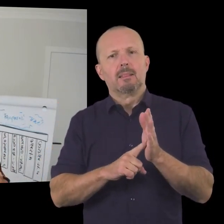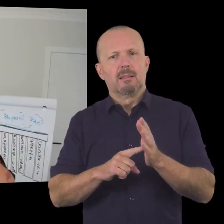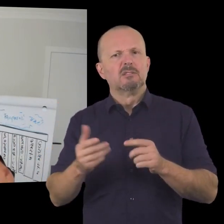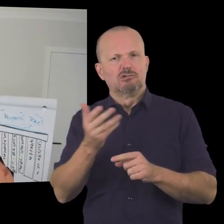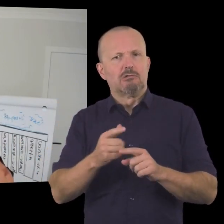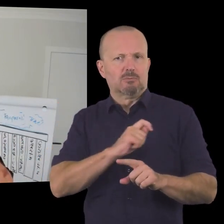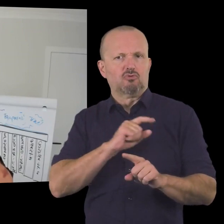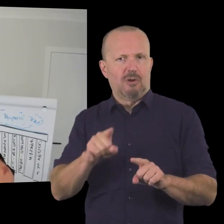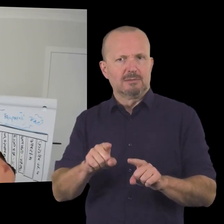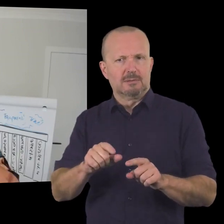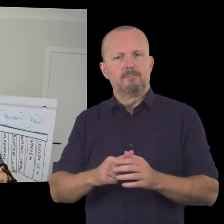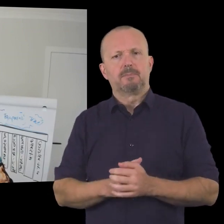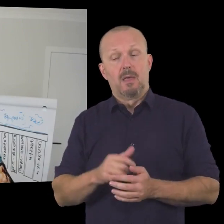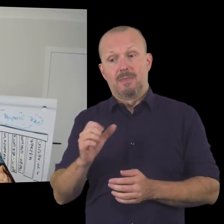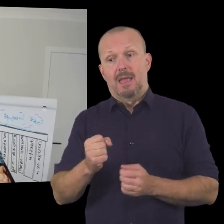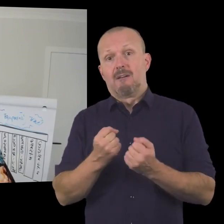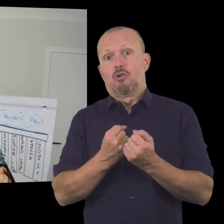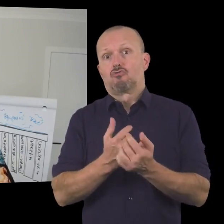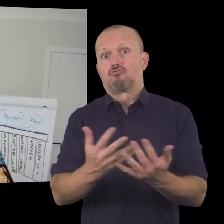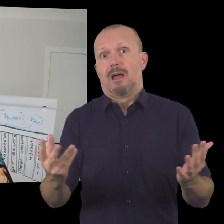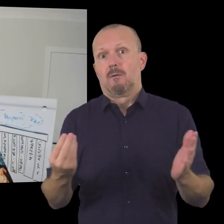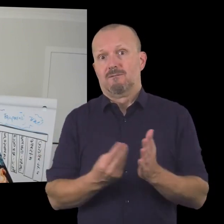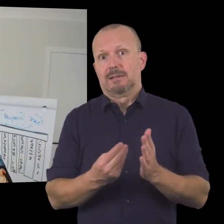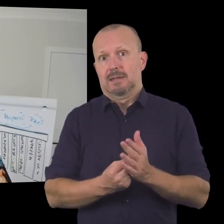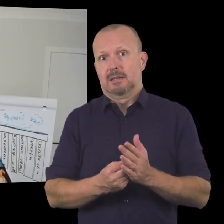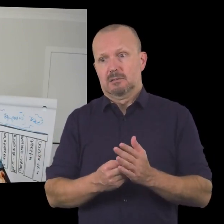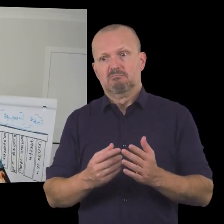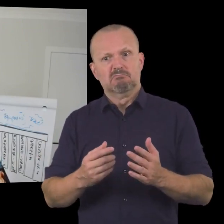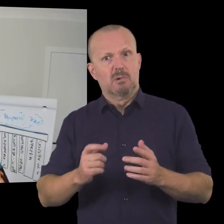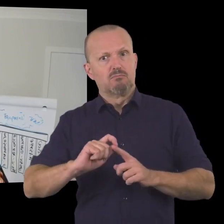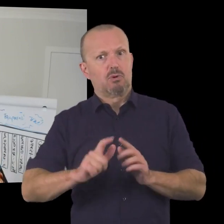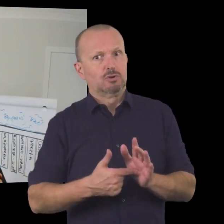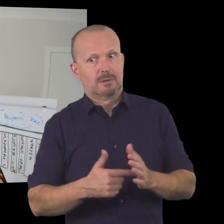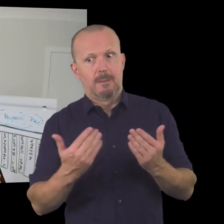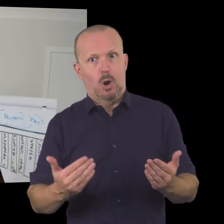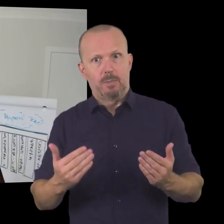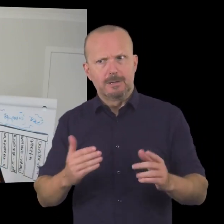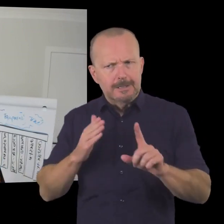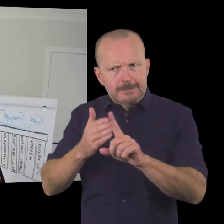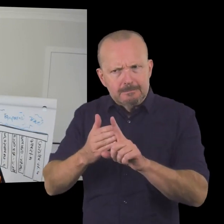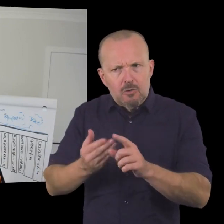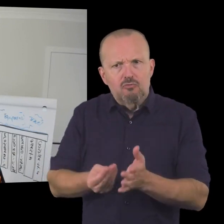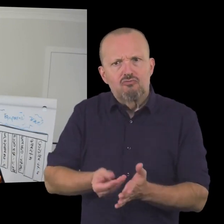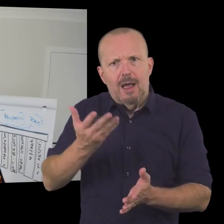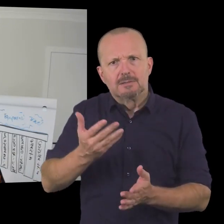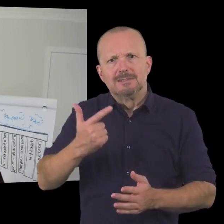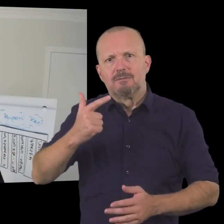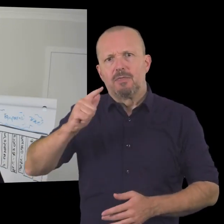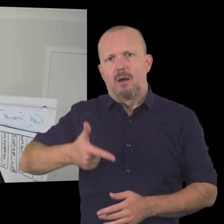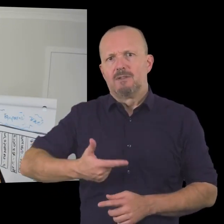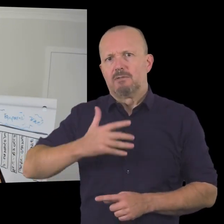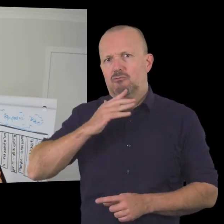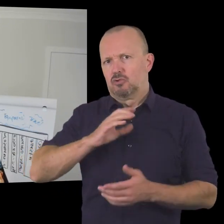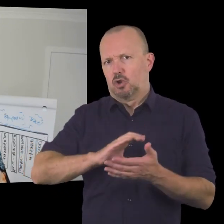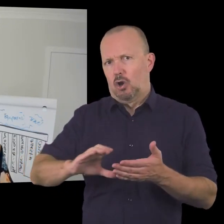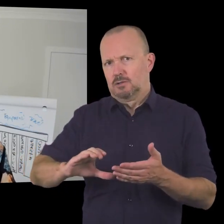charitable trust or the paper mill so they've got a a crowdfunding initiative running on boosted right now where they're looking to raise seven